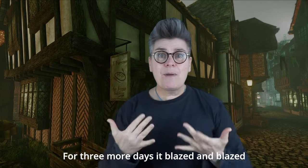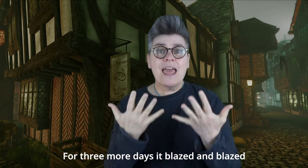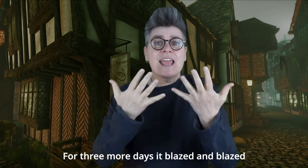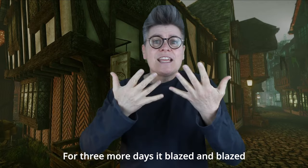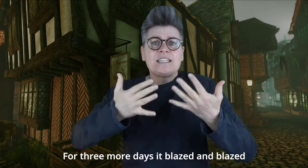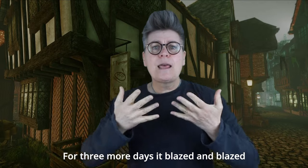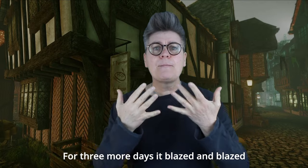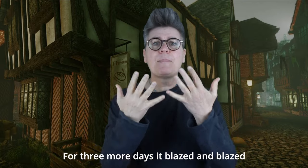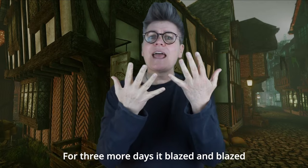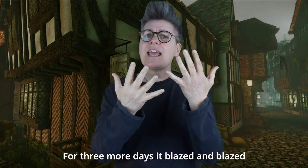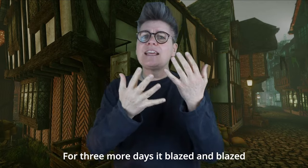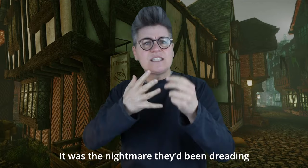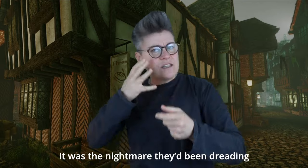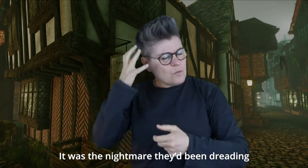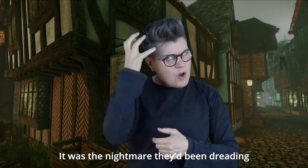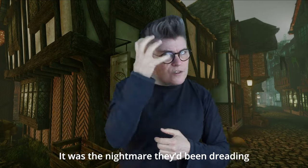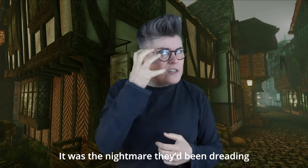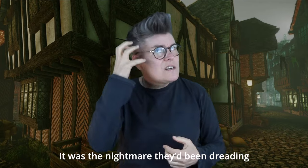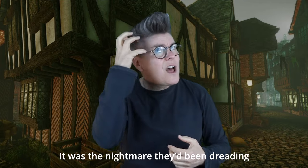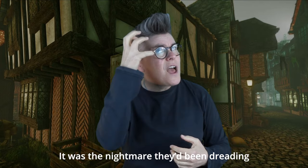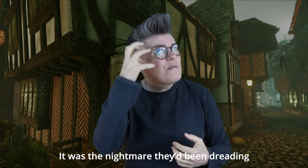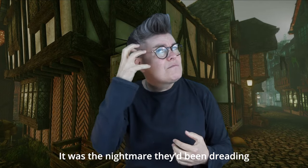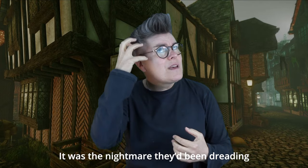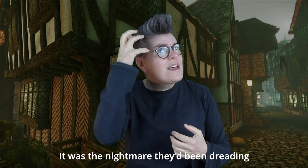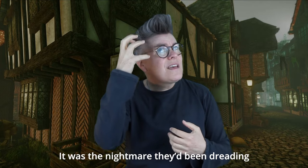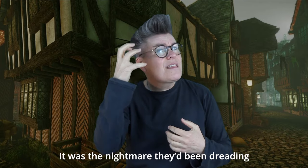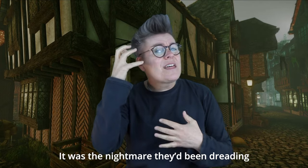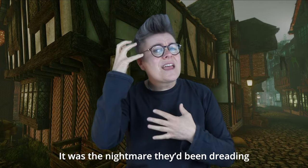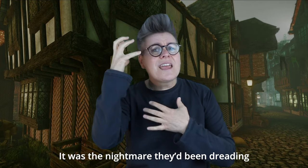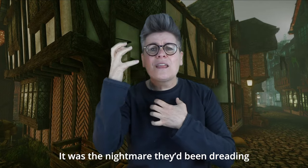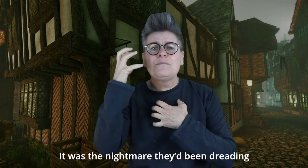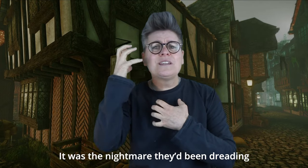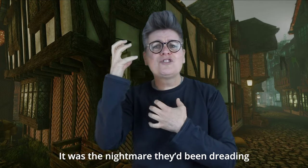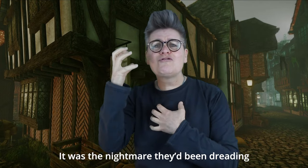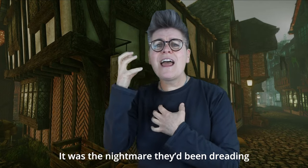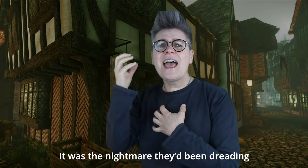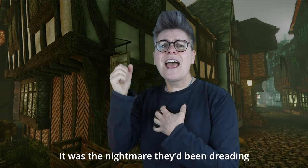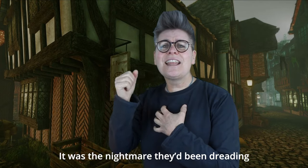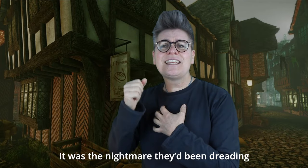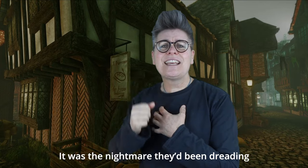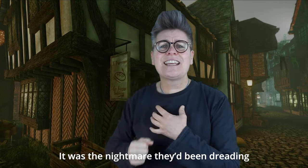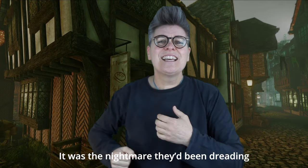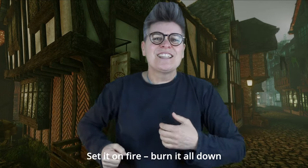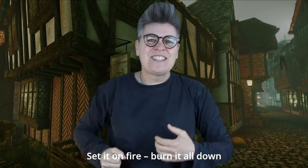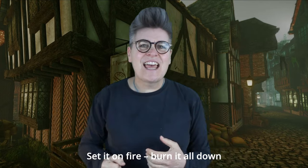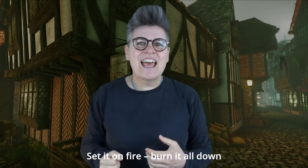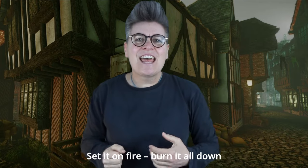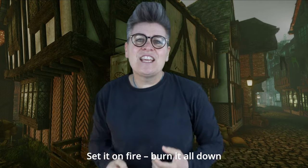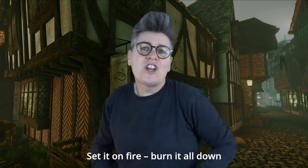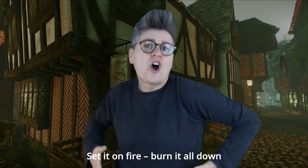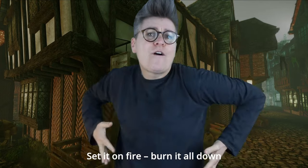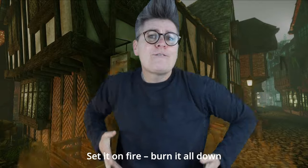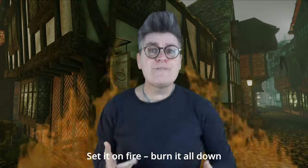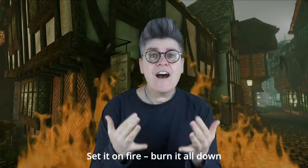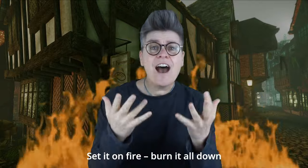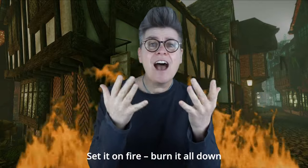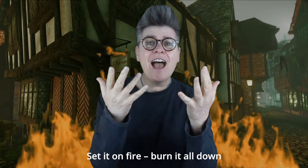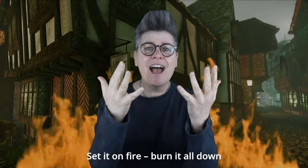blazed and blazed It blazed was a nightmare They'd been dreading Set it on fire,